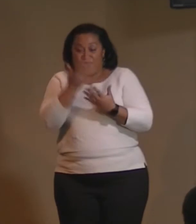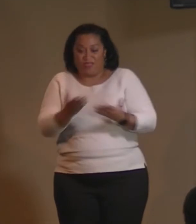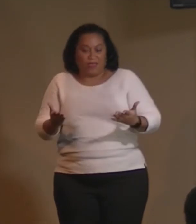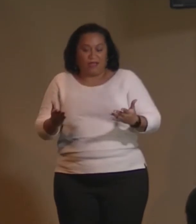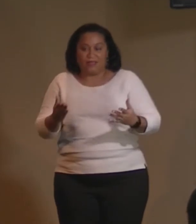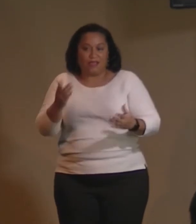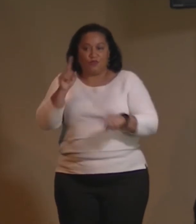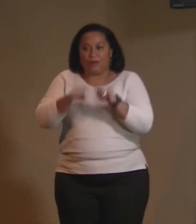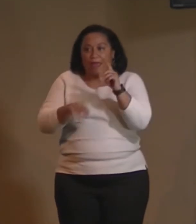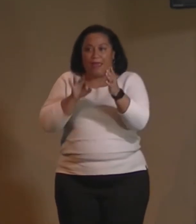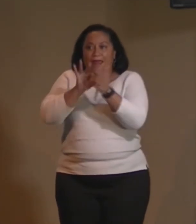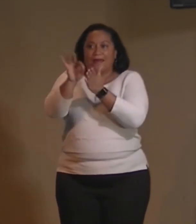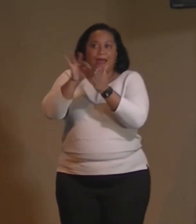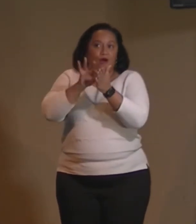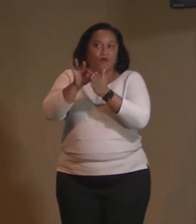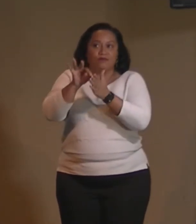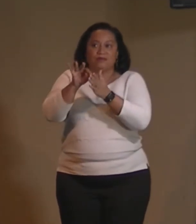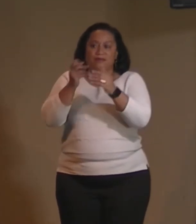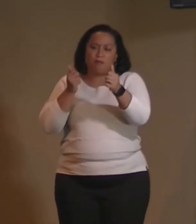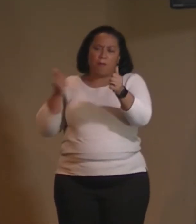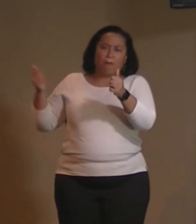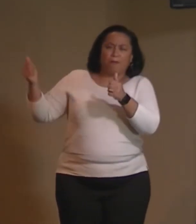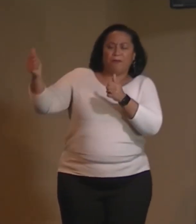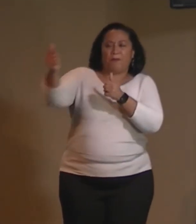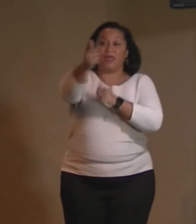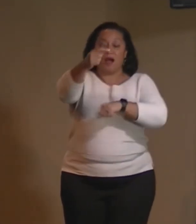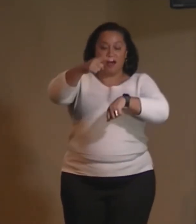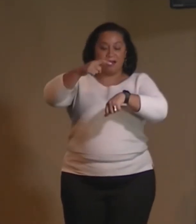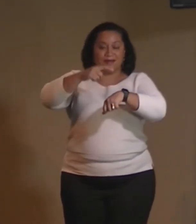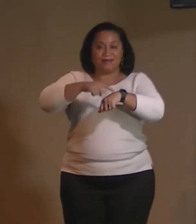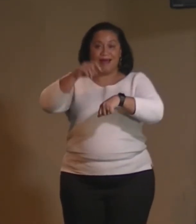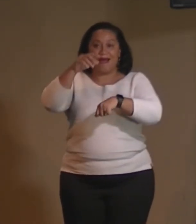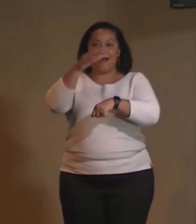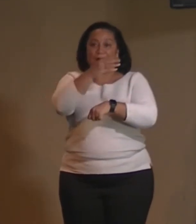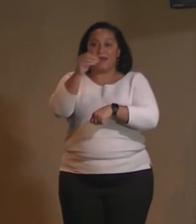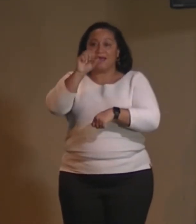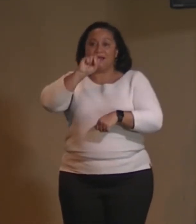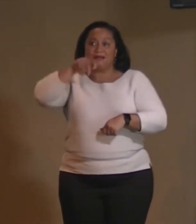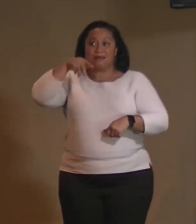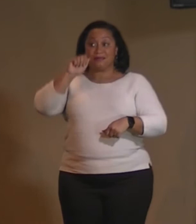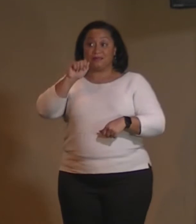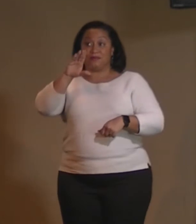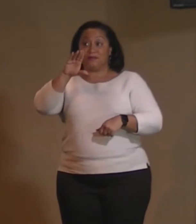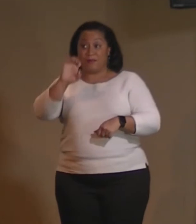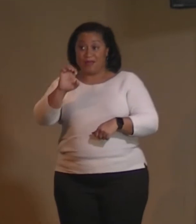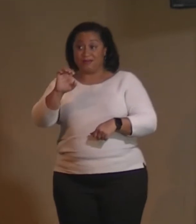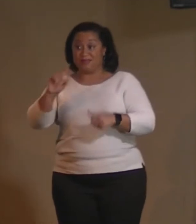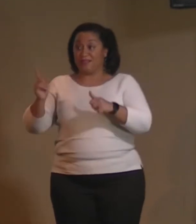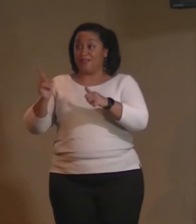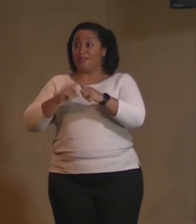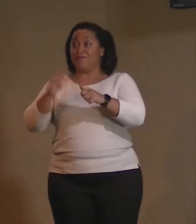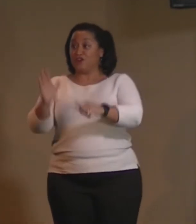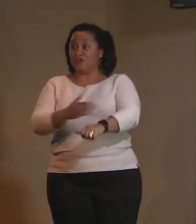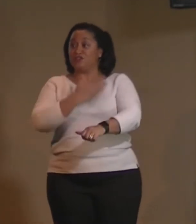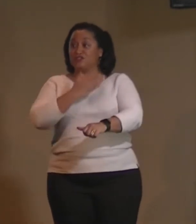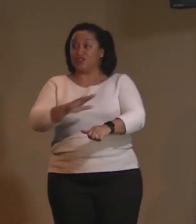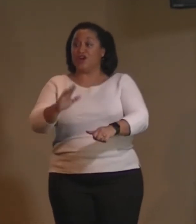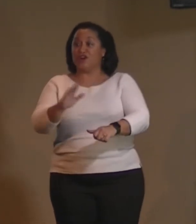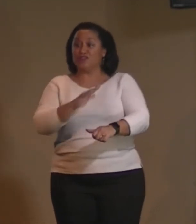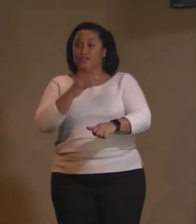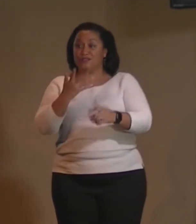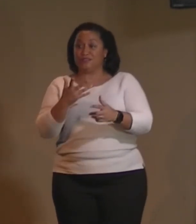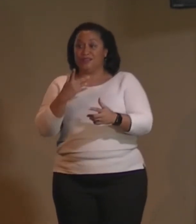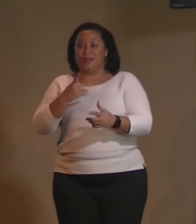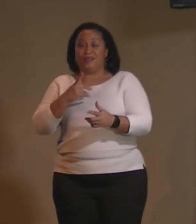when Doug wanted to sing the first song Doug's way, because I'm standing on solid ground you're